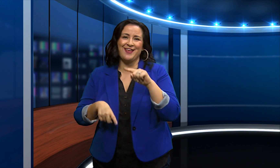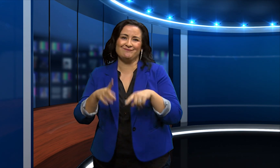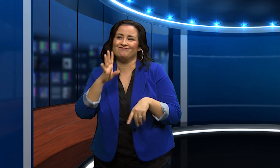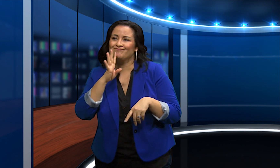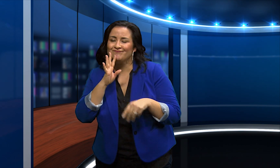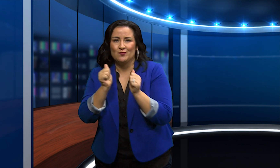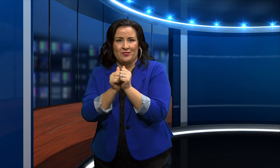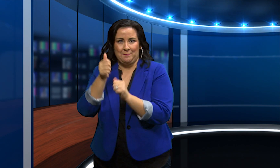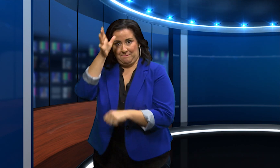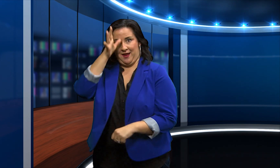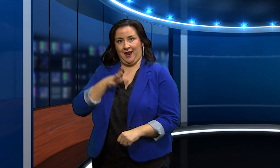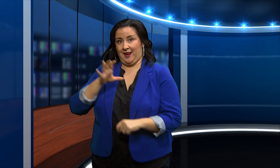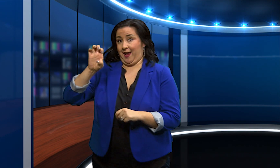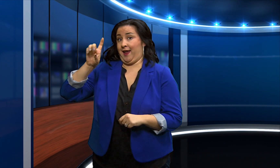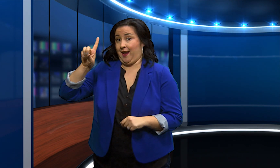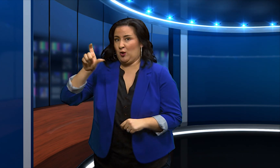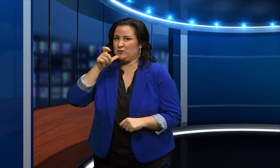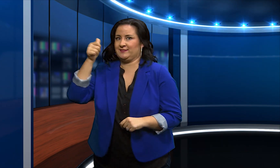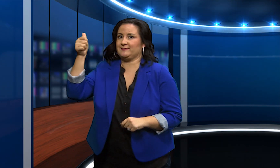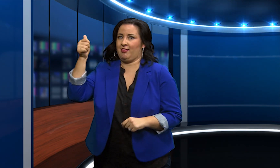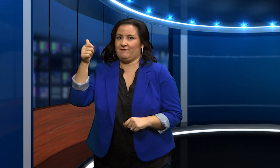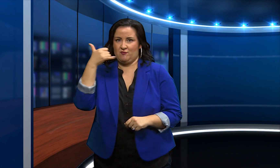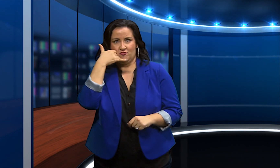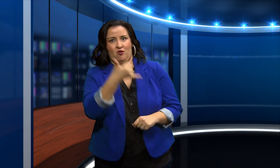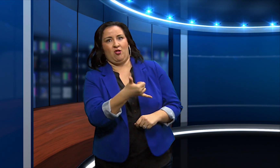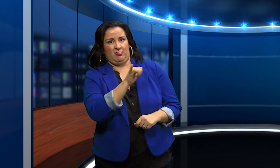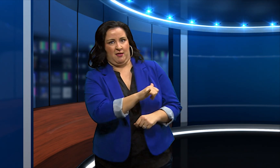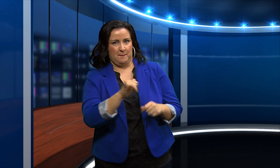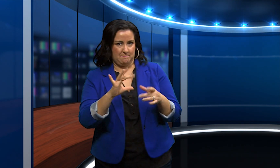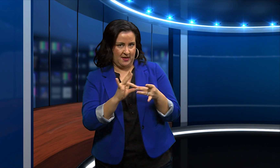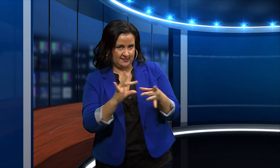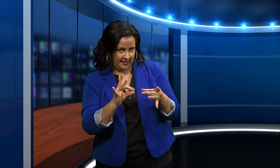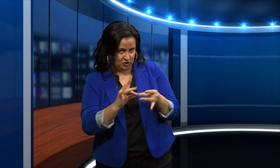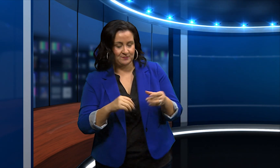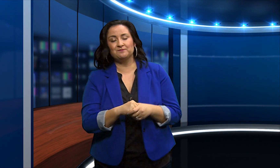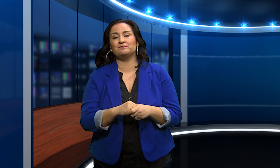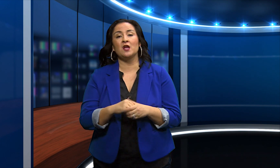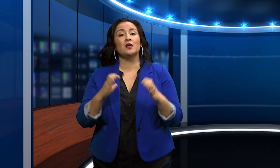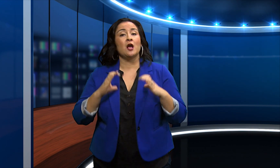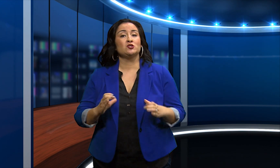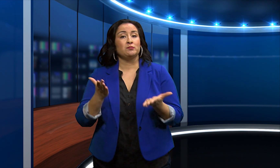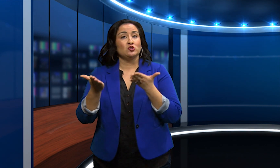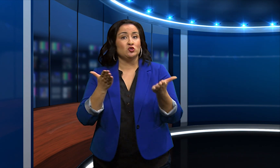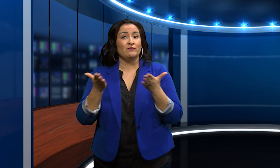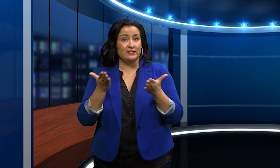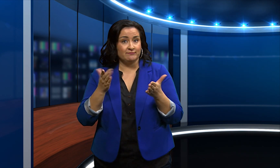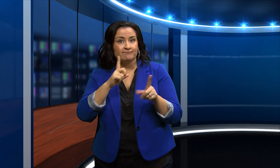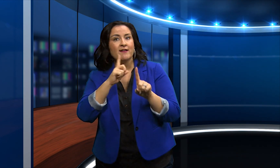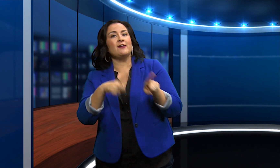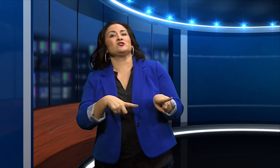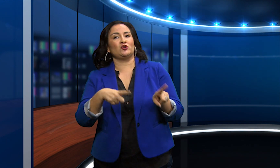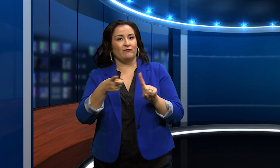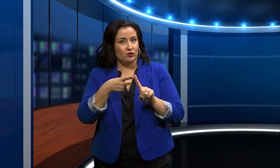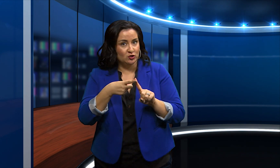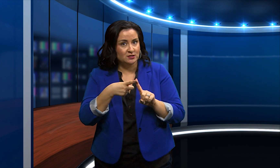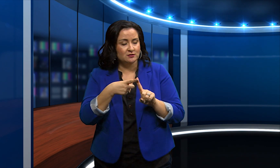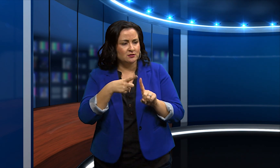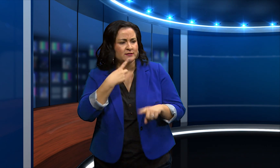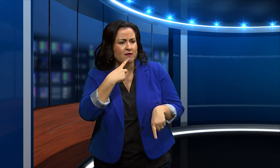on the video message. We called the customer service line first, and when asked if an Ed Odevin worked there,